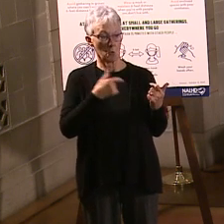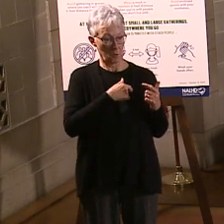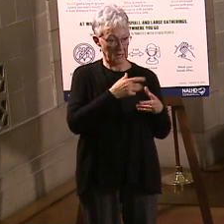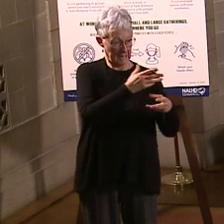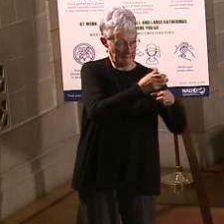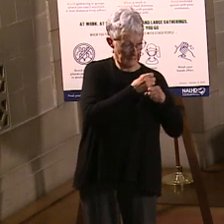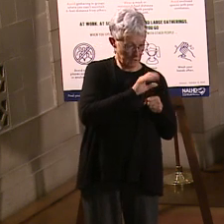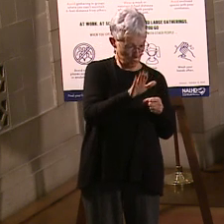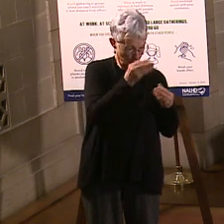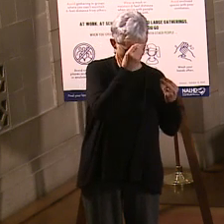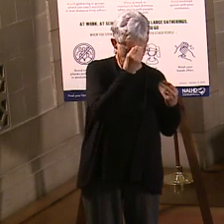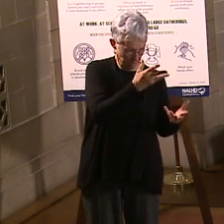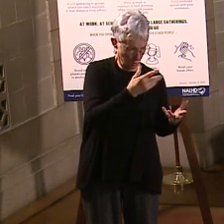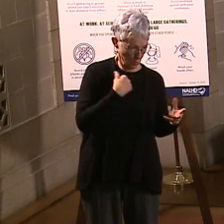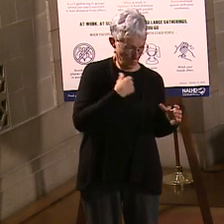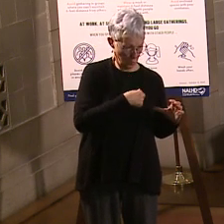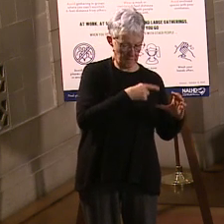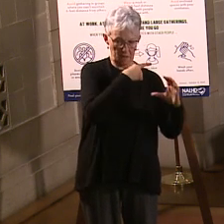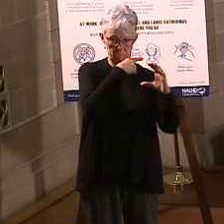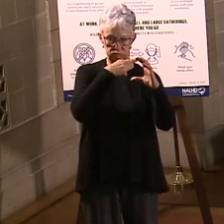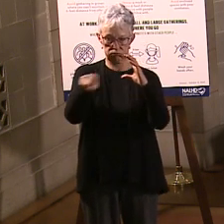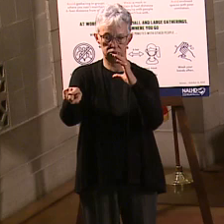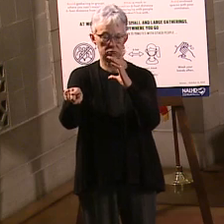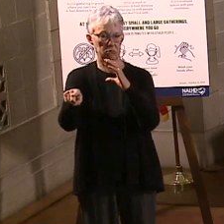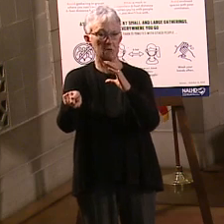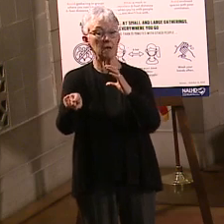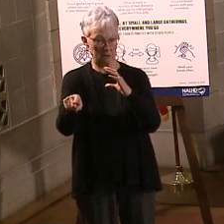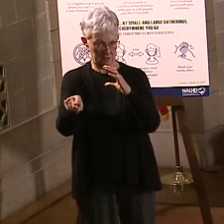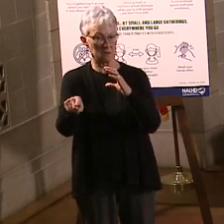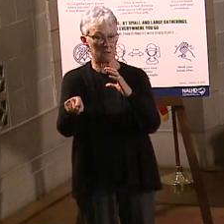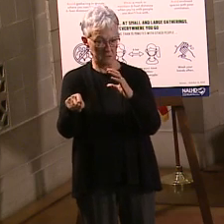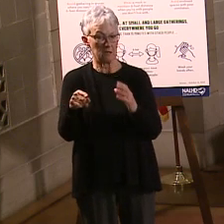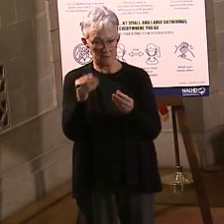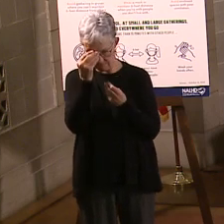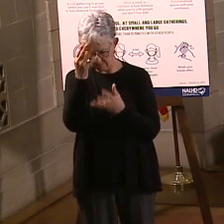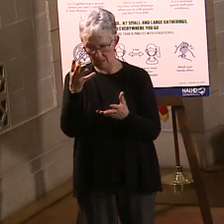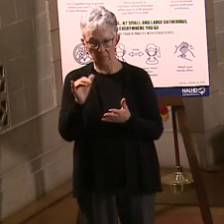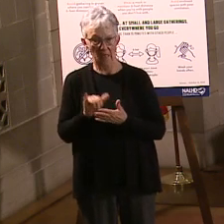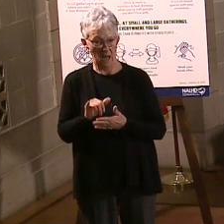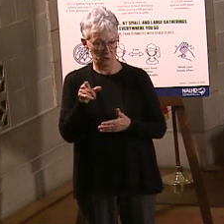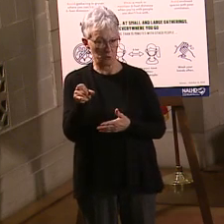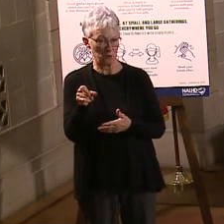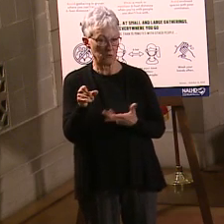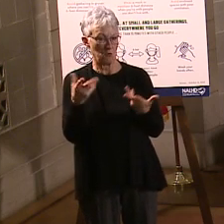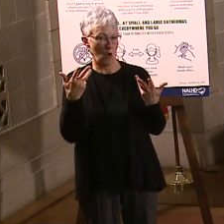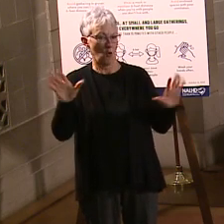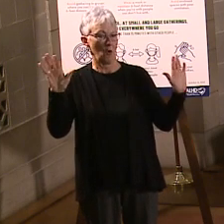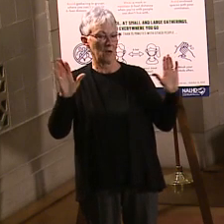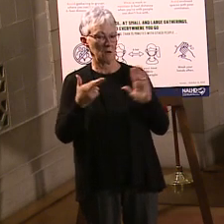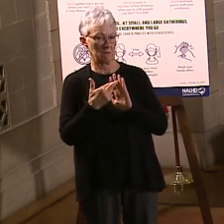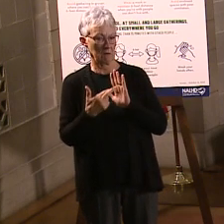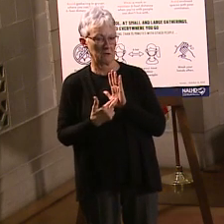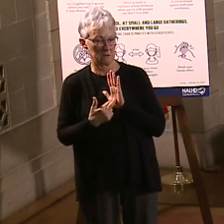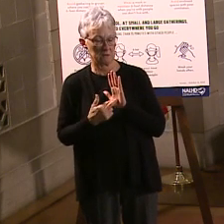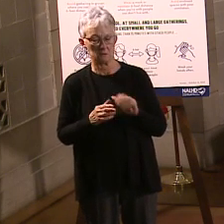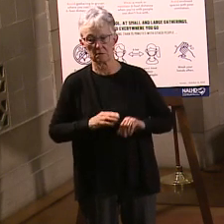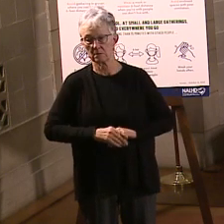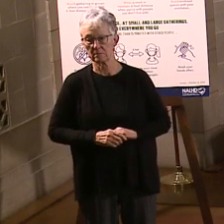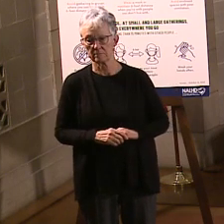hours. So you don't need to call if it doesn't come to you. Now, if it doesn't come in 24 hours, which I'm not expecting, but then you can call the hotline. Okay?